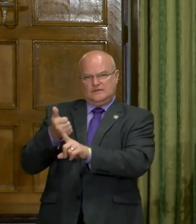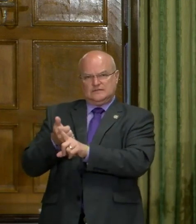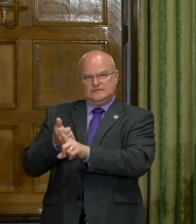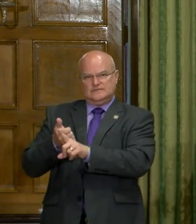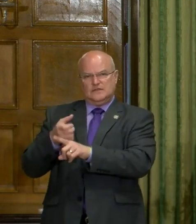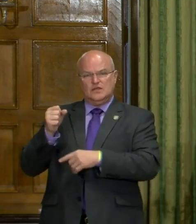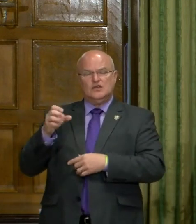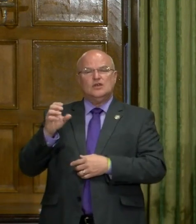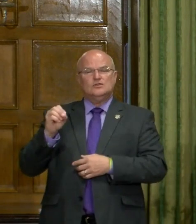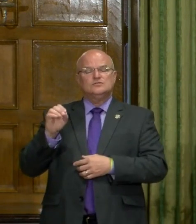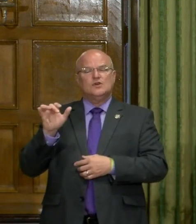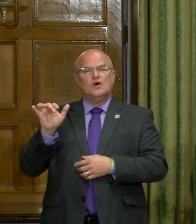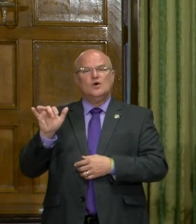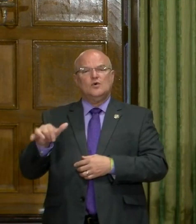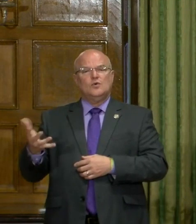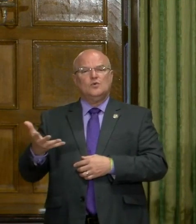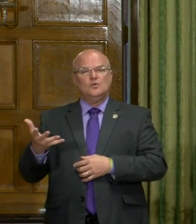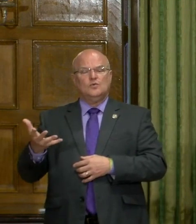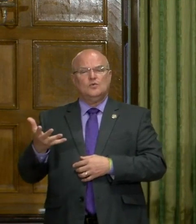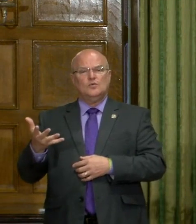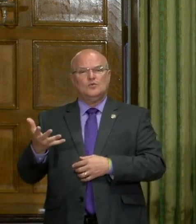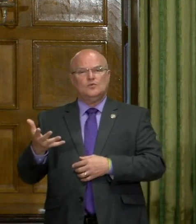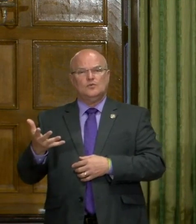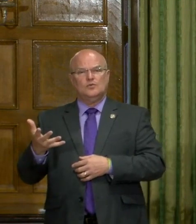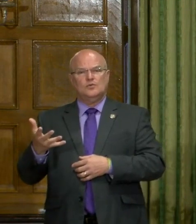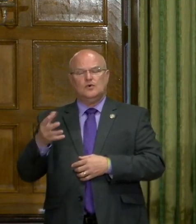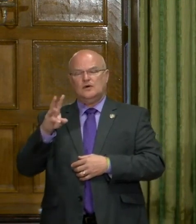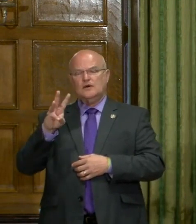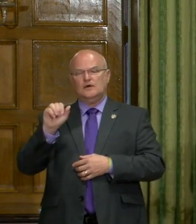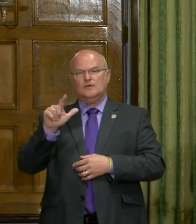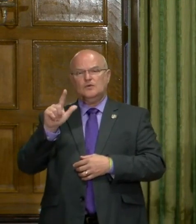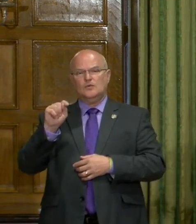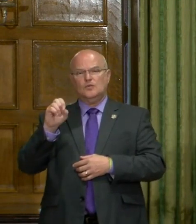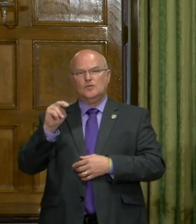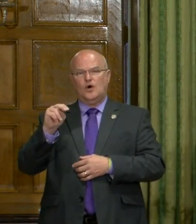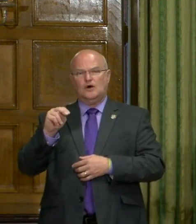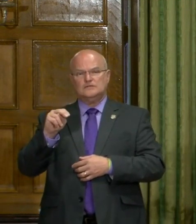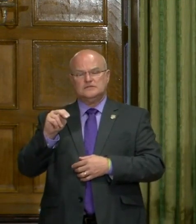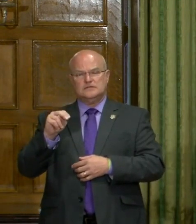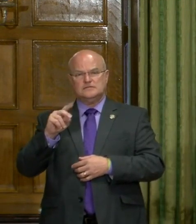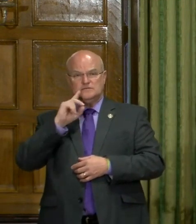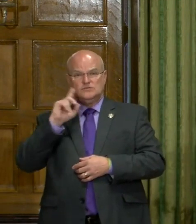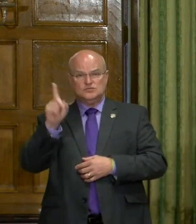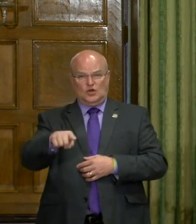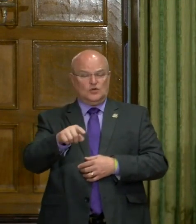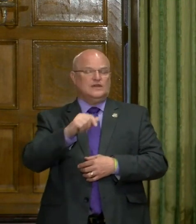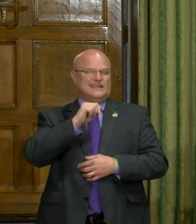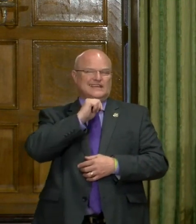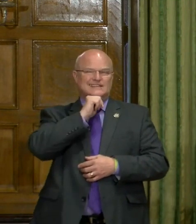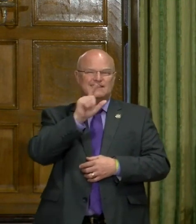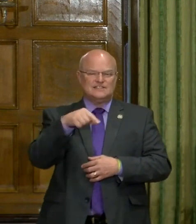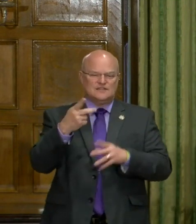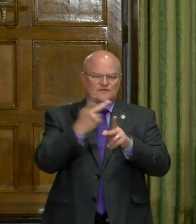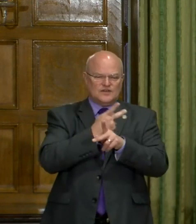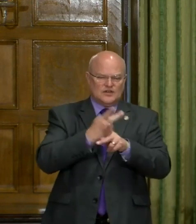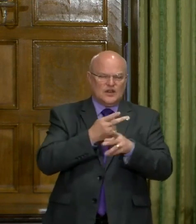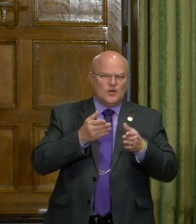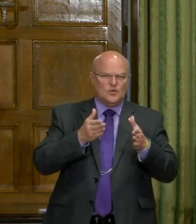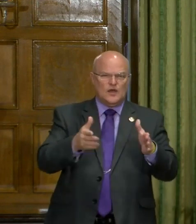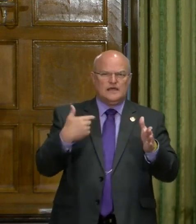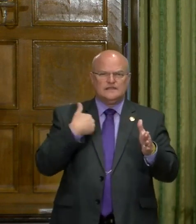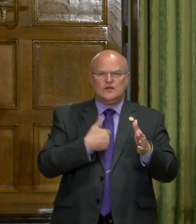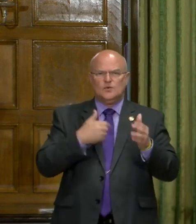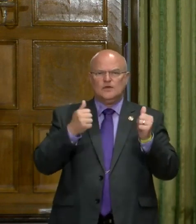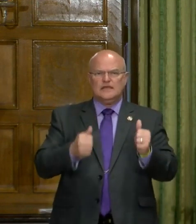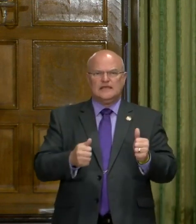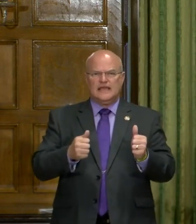And so the, what, uh, Mr. Walton is charged with is not just figuring out ways